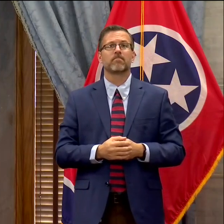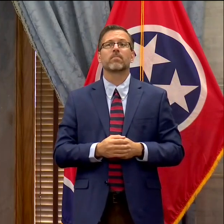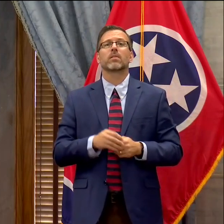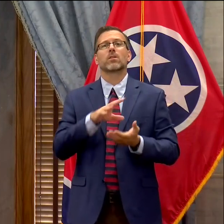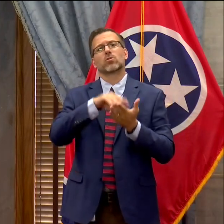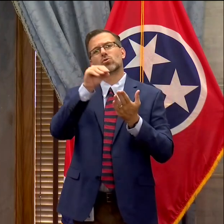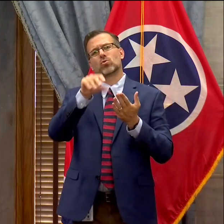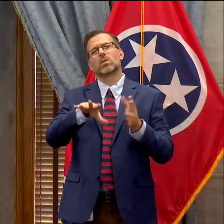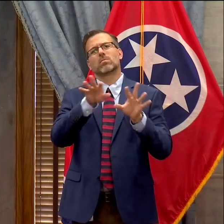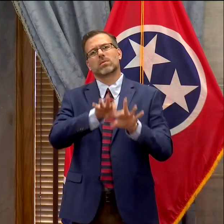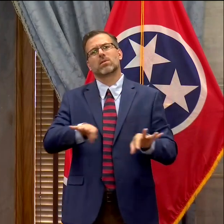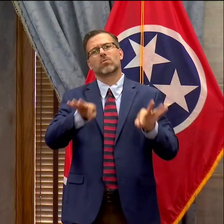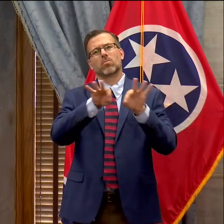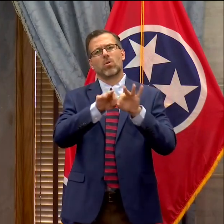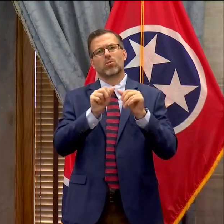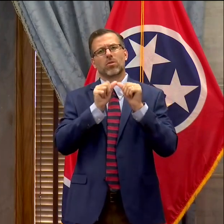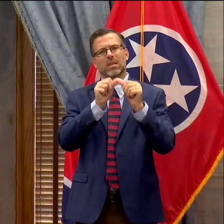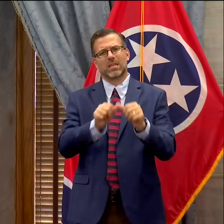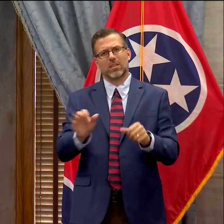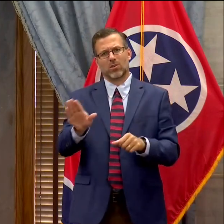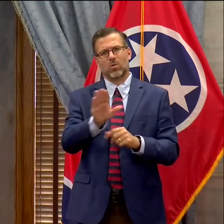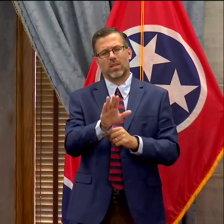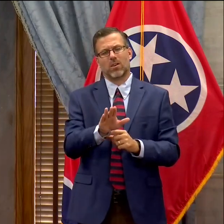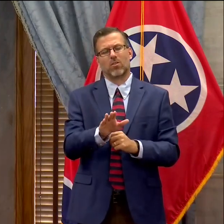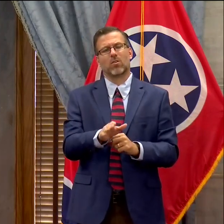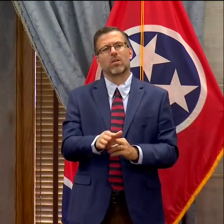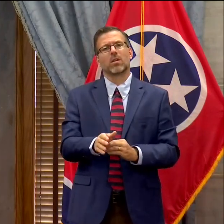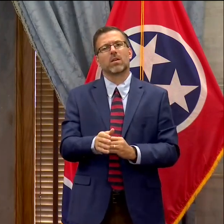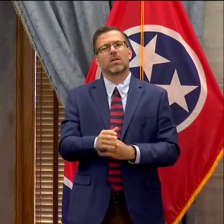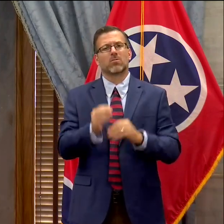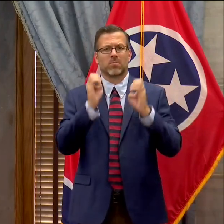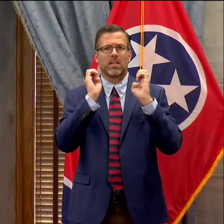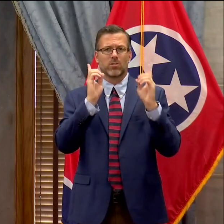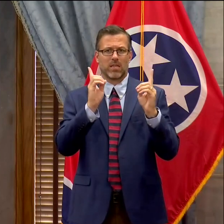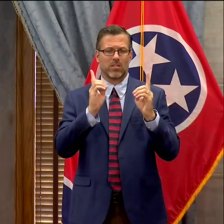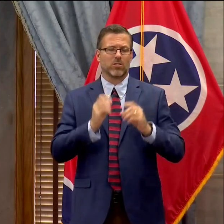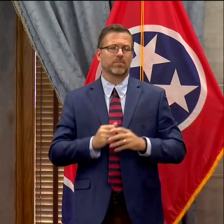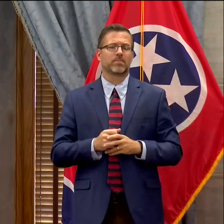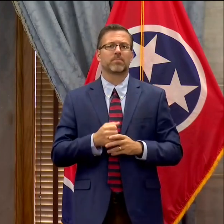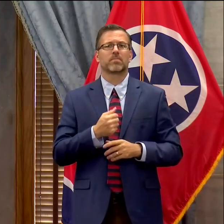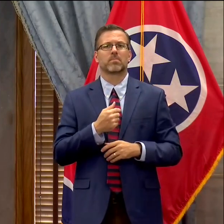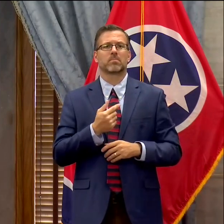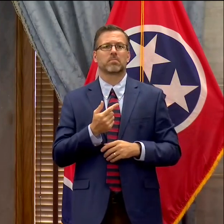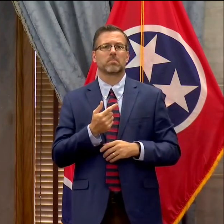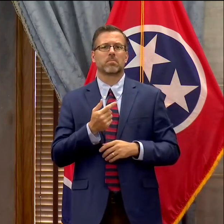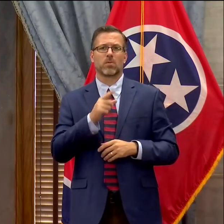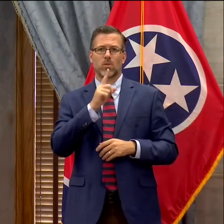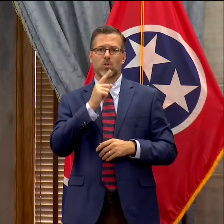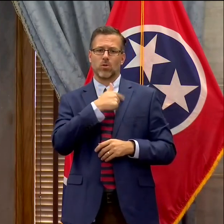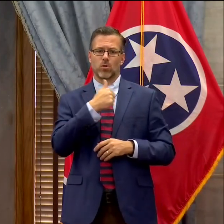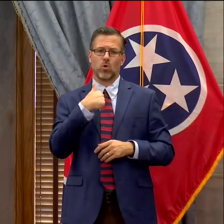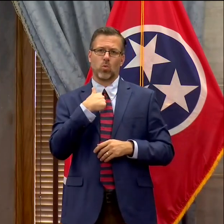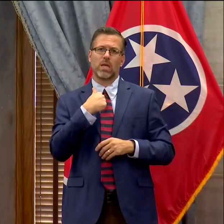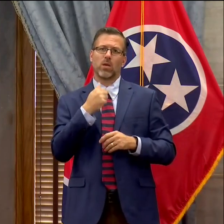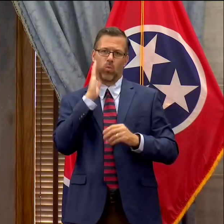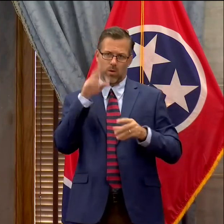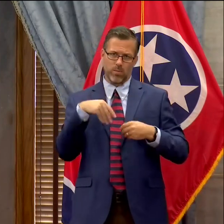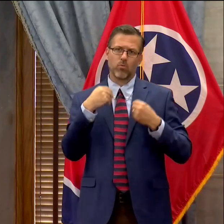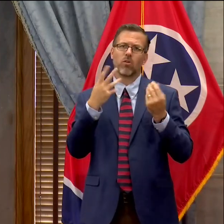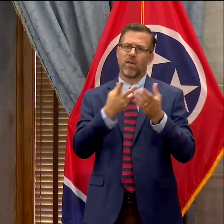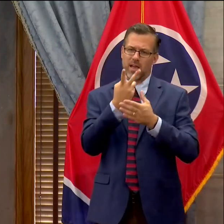track academically, and we believe that's fully achievable by building flexibility into our course offerings